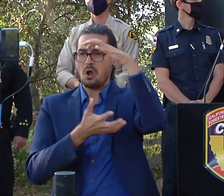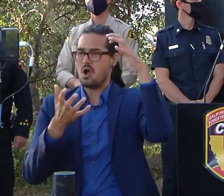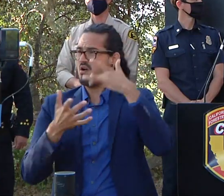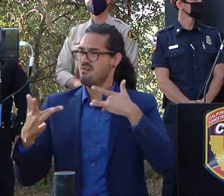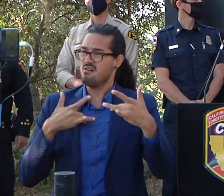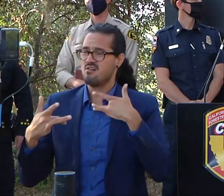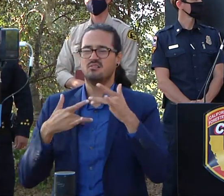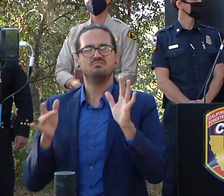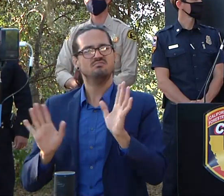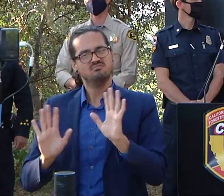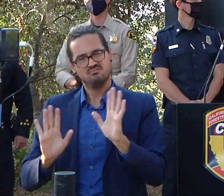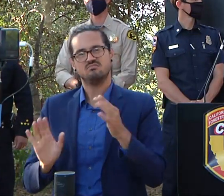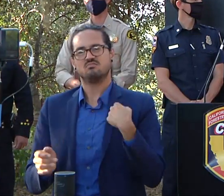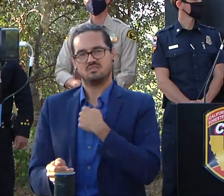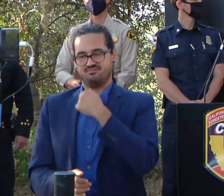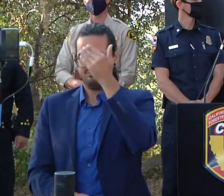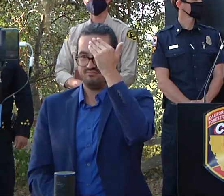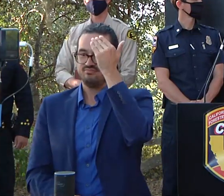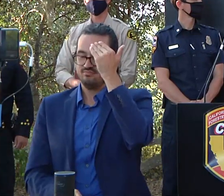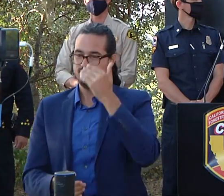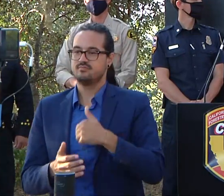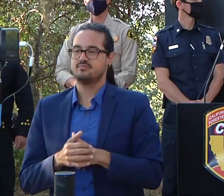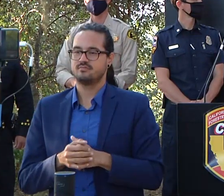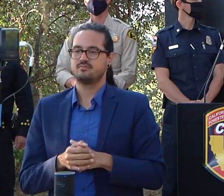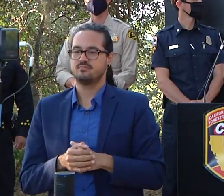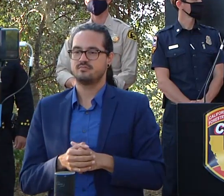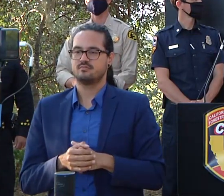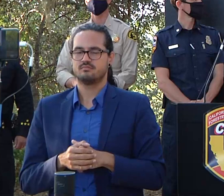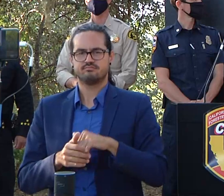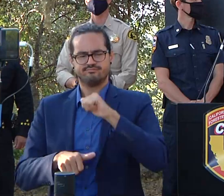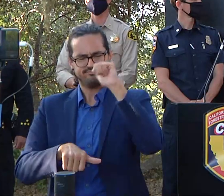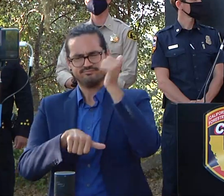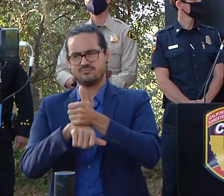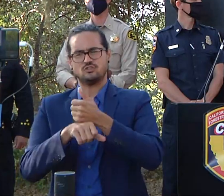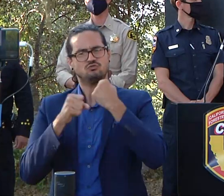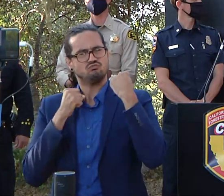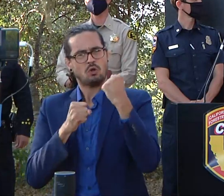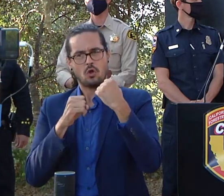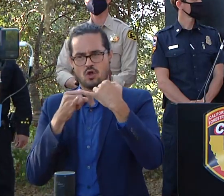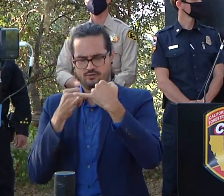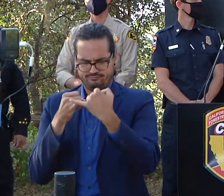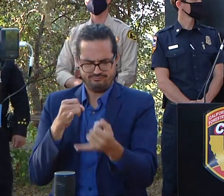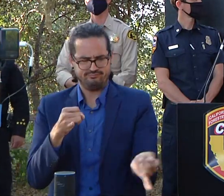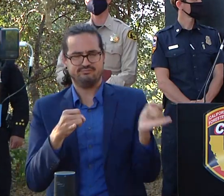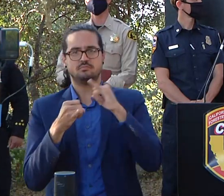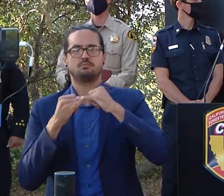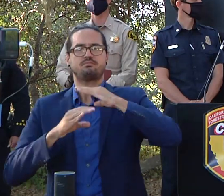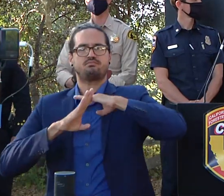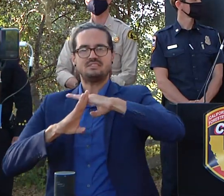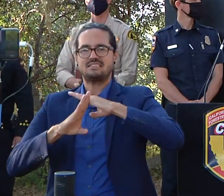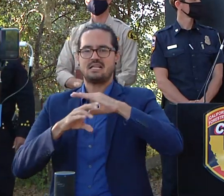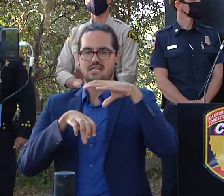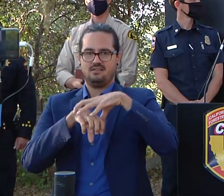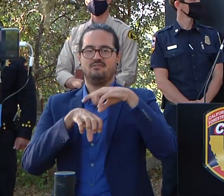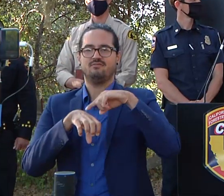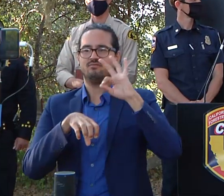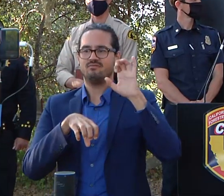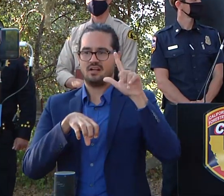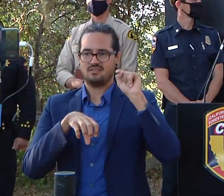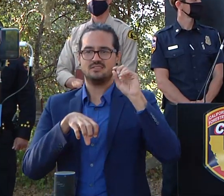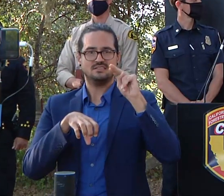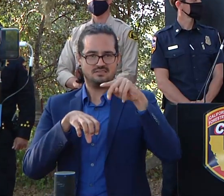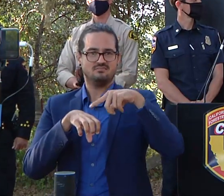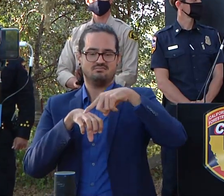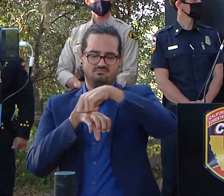puts a nice uh solid ring around uh the community of felton and uh will protect it for any for many